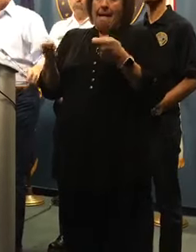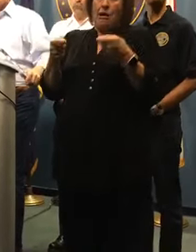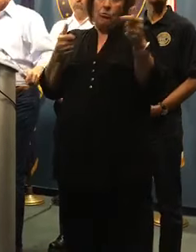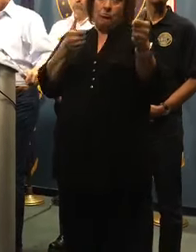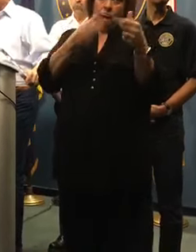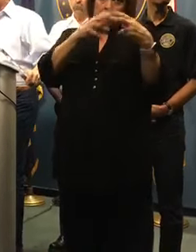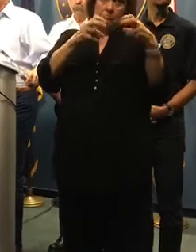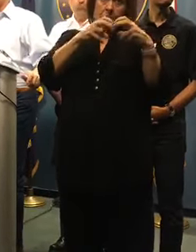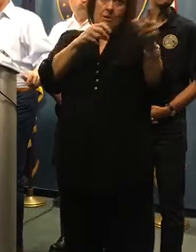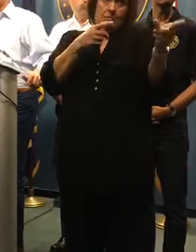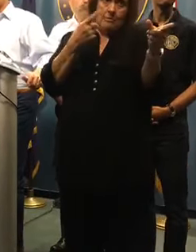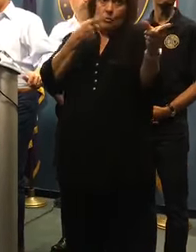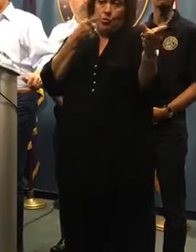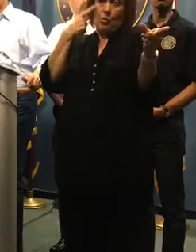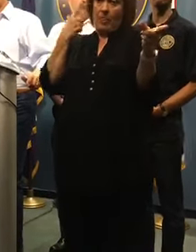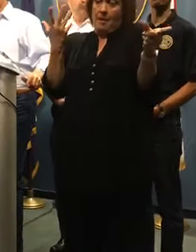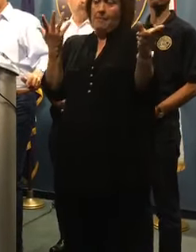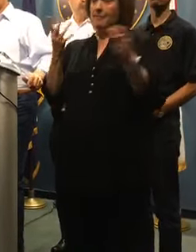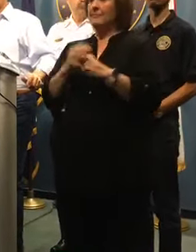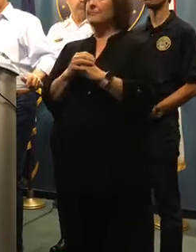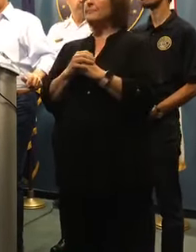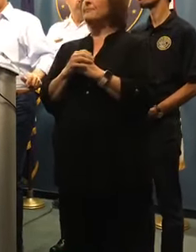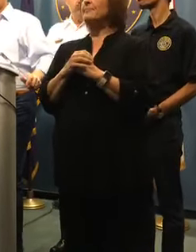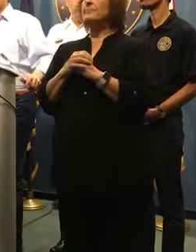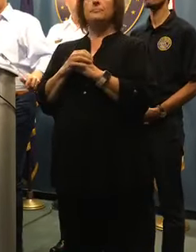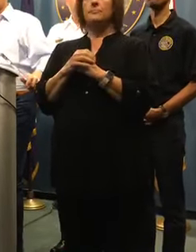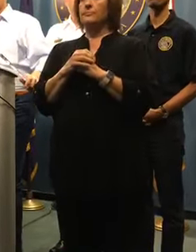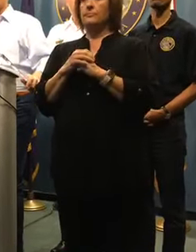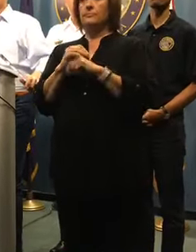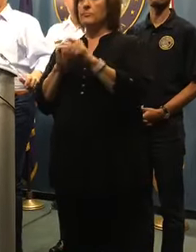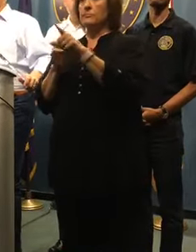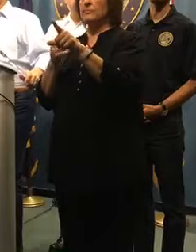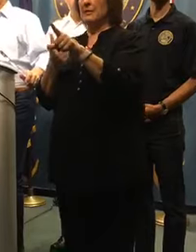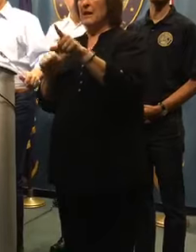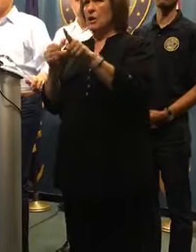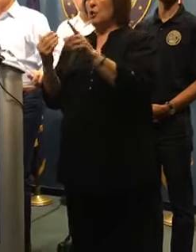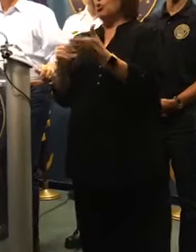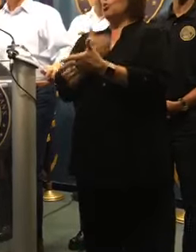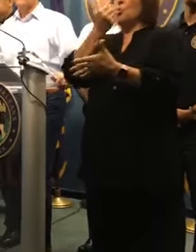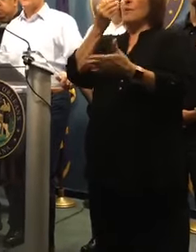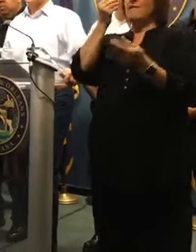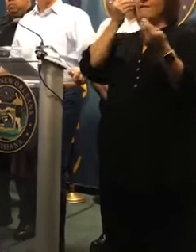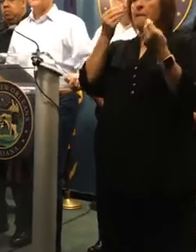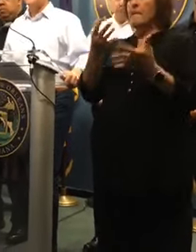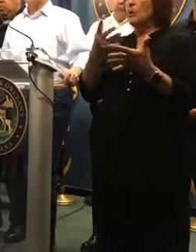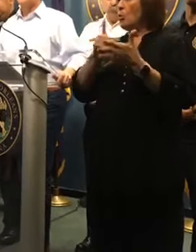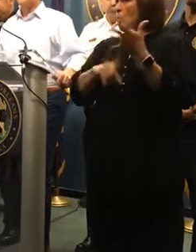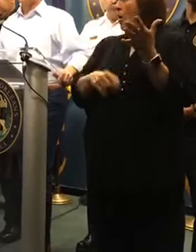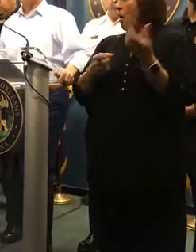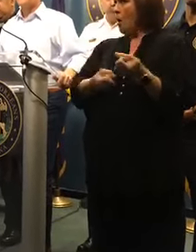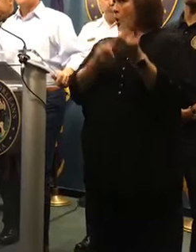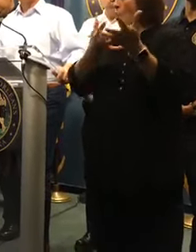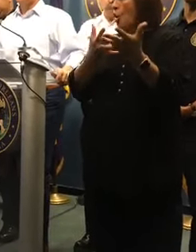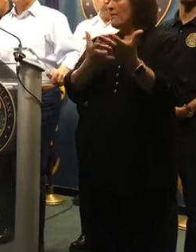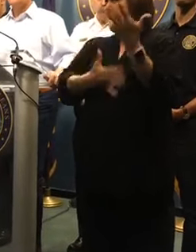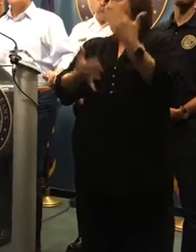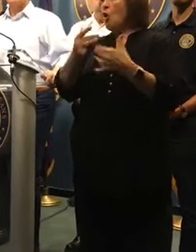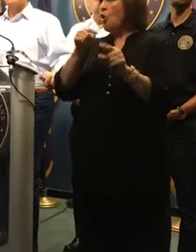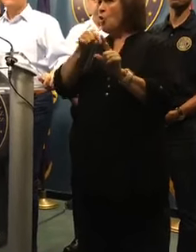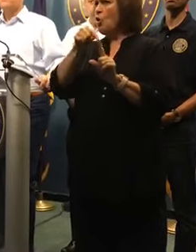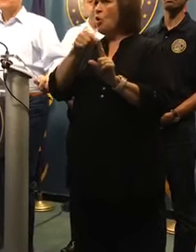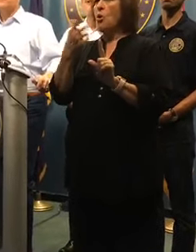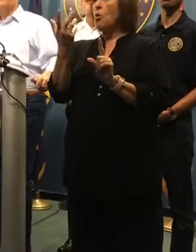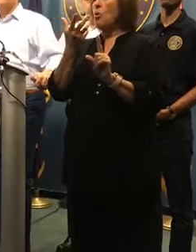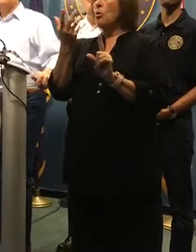assessments with the other folks to see what that capacity is. Any new information on what caused the fire? there a cause